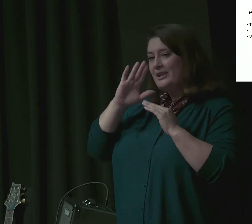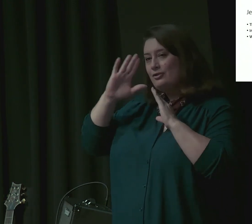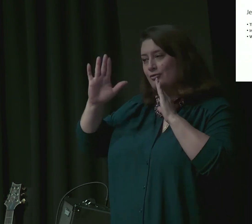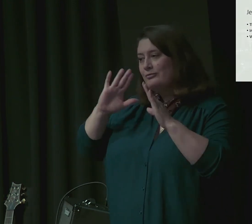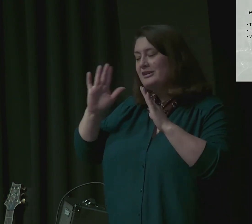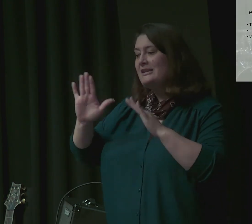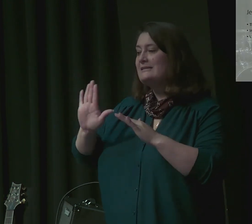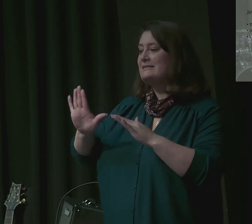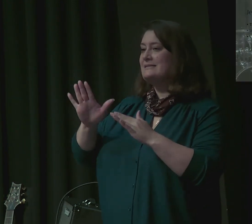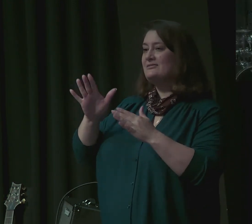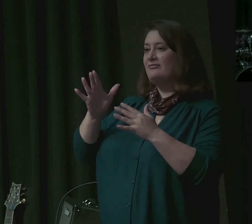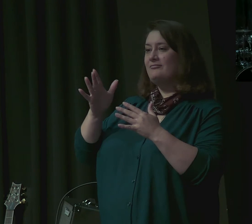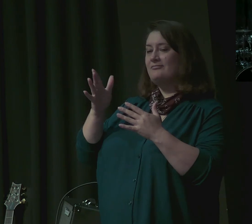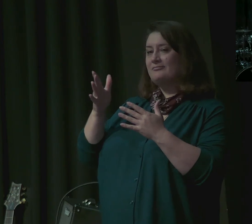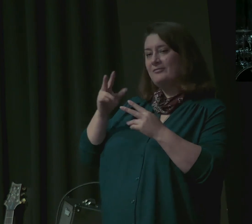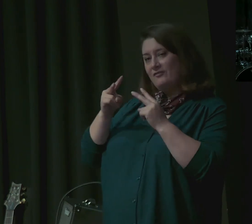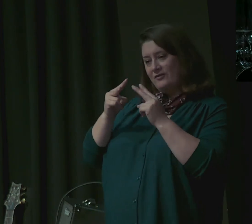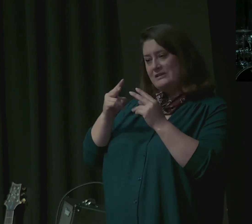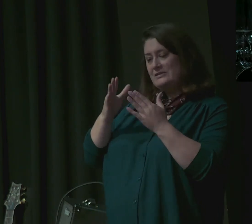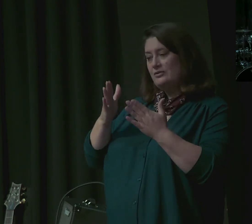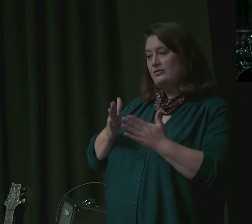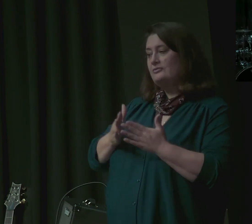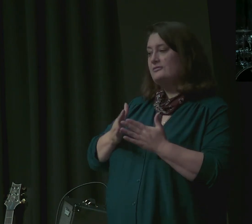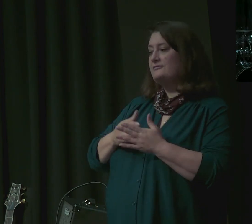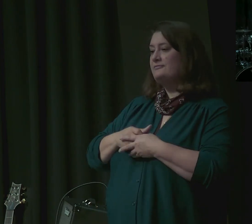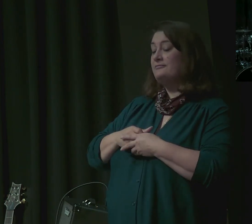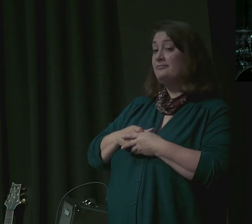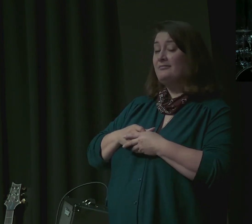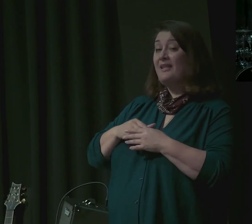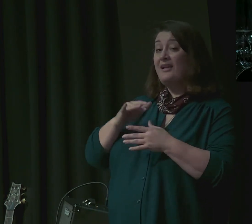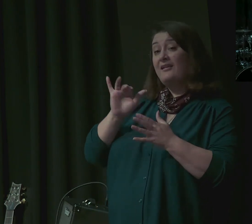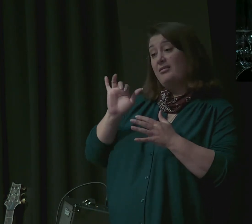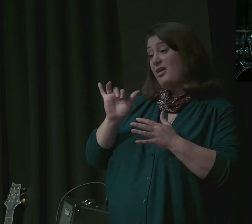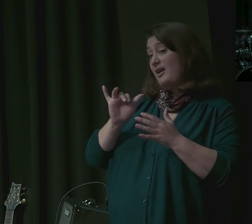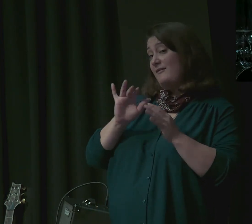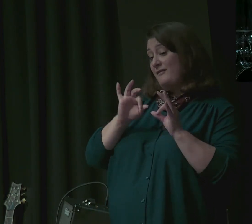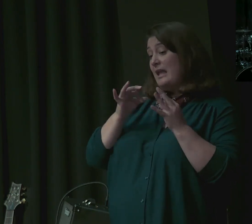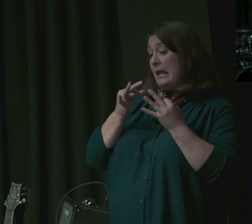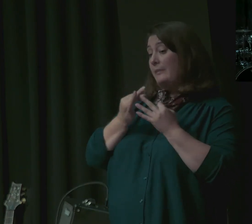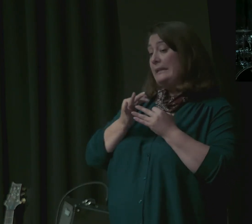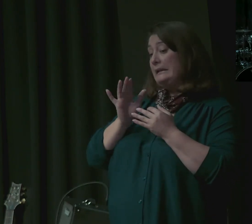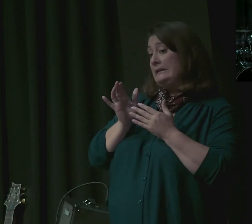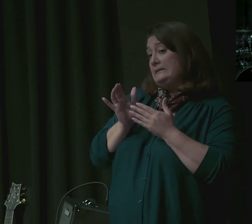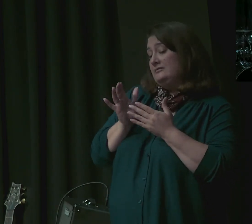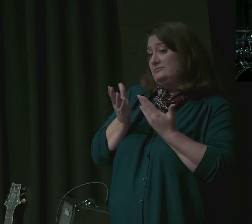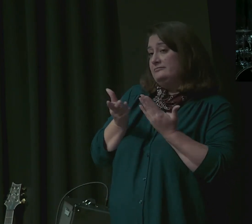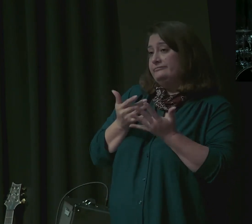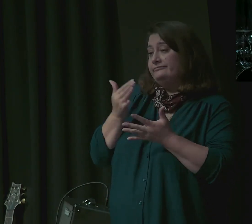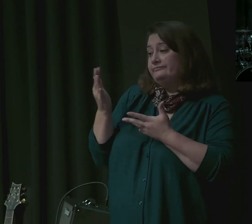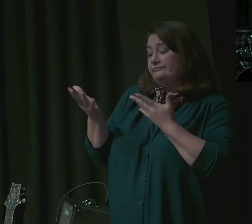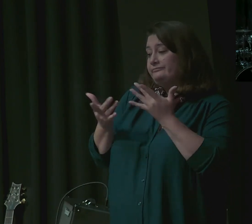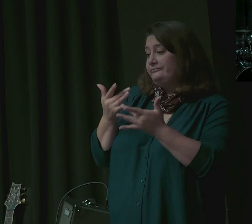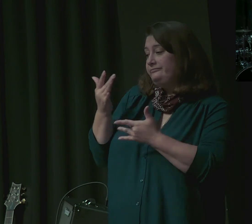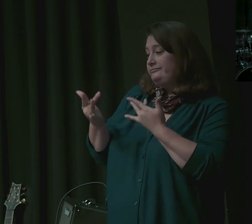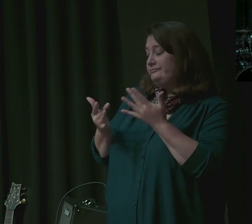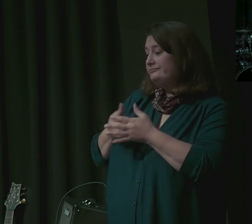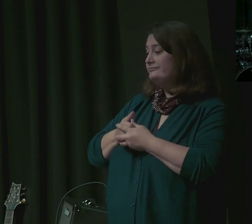kind and a familial greeting, choirs about their father, he is a kind and genial host,